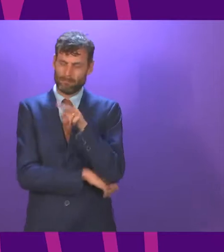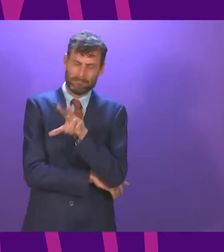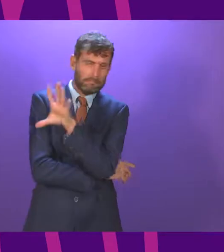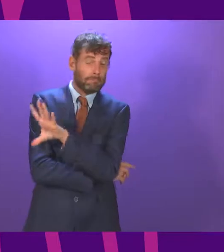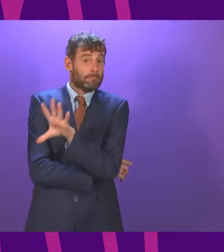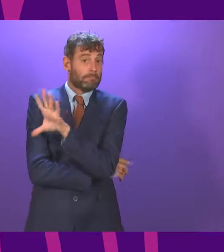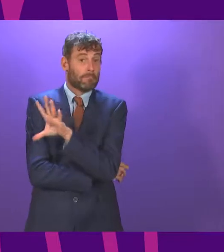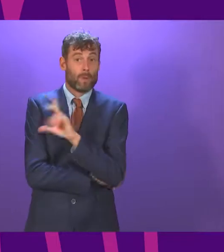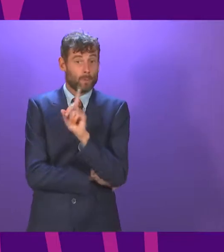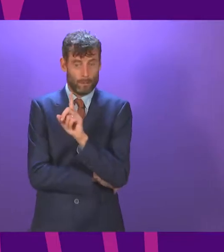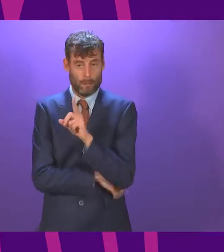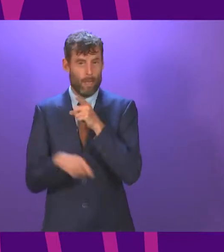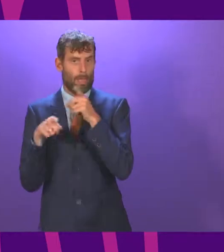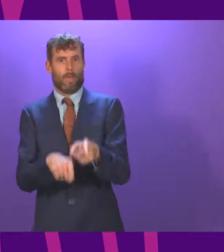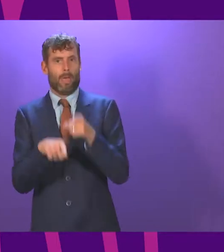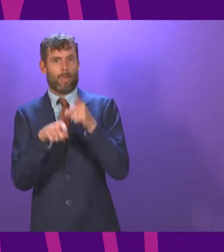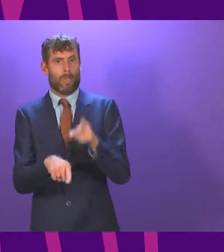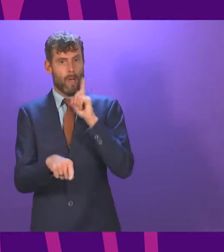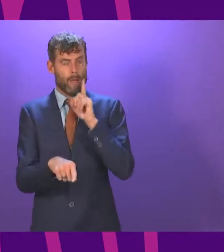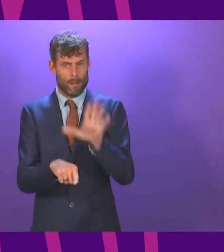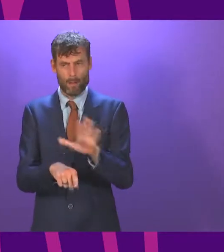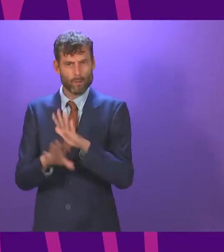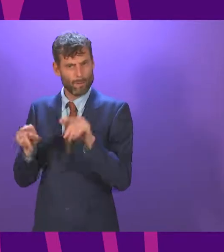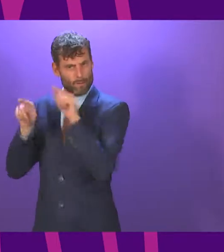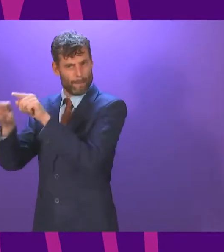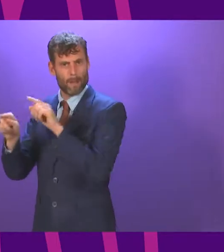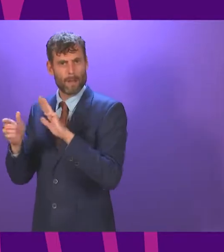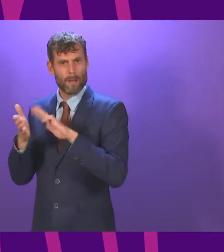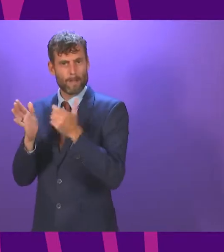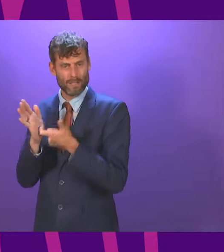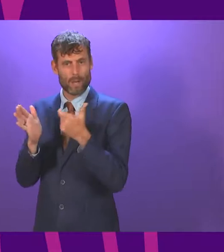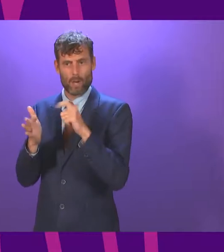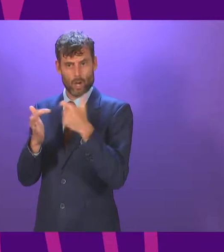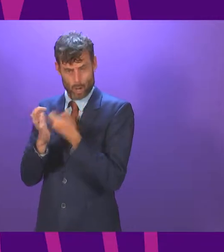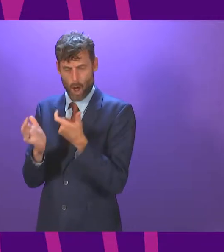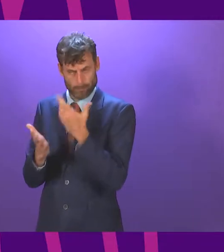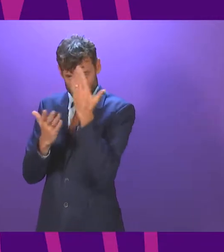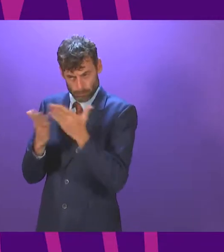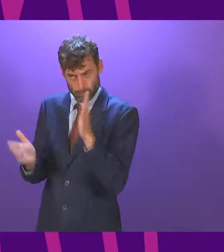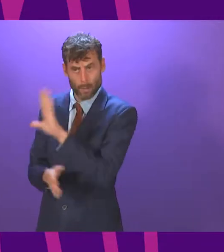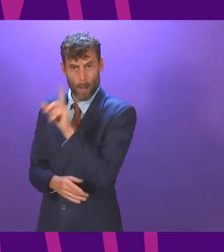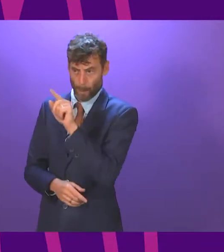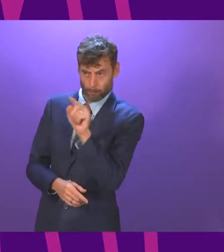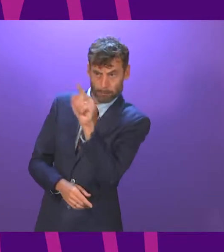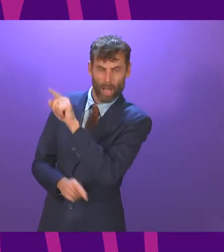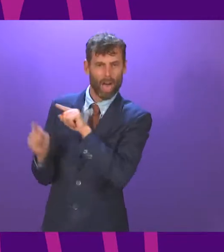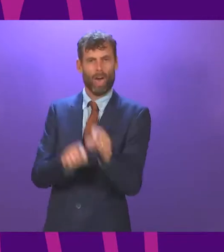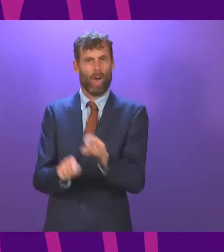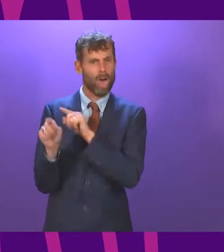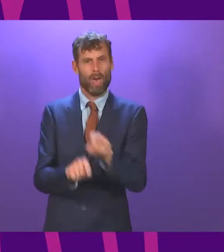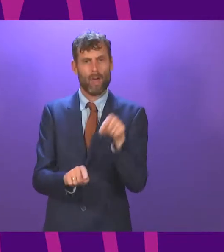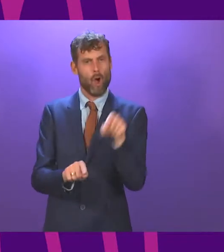of misogyny, not from Mr Kerr, who I respect, but from some of his colleagues. Anyway, I'll get back to my speech if I can.